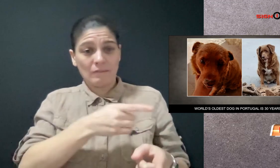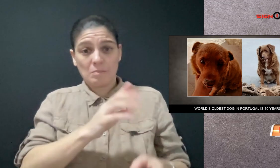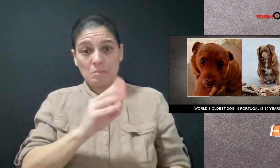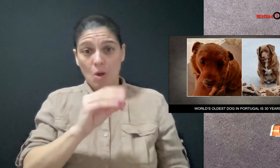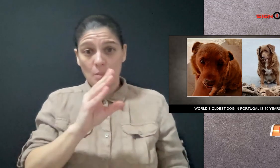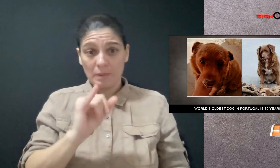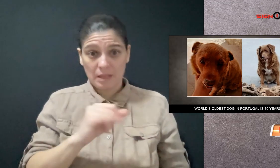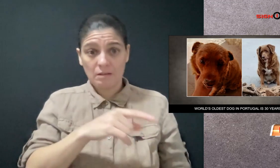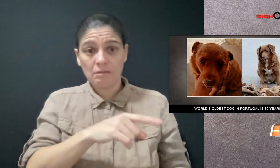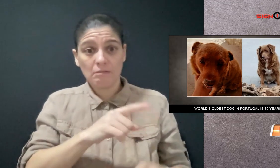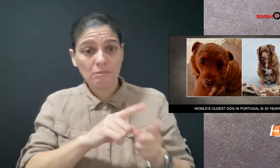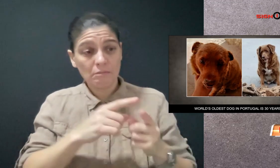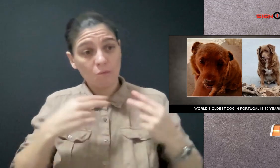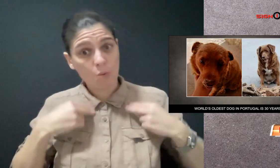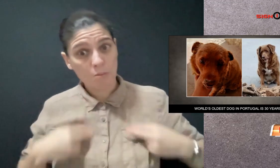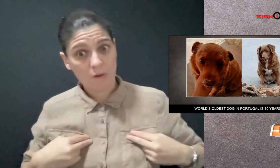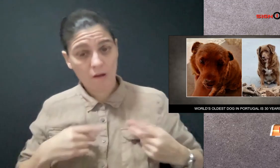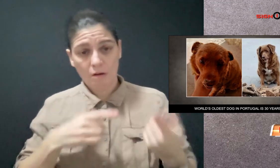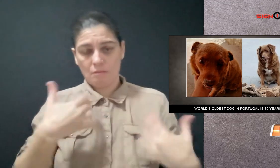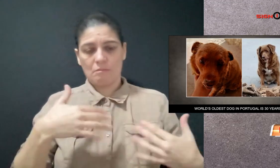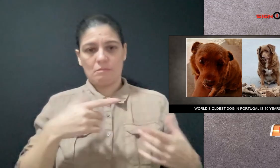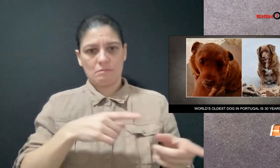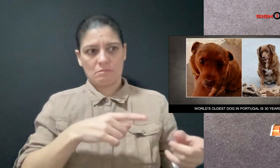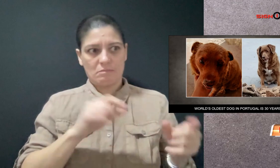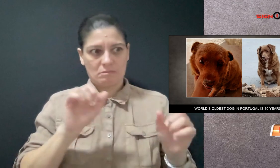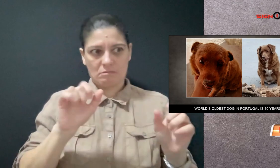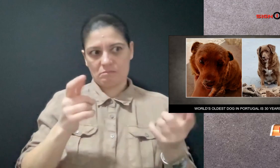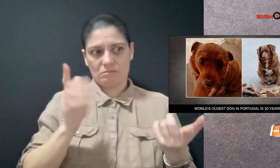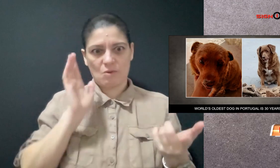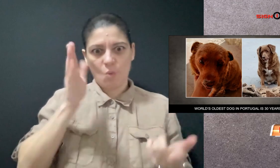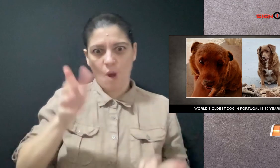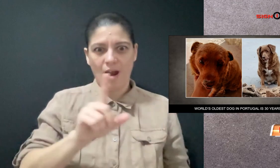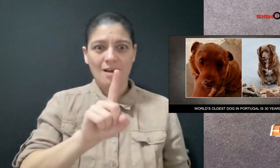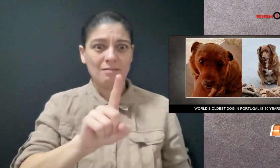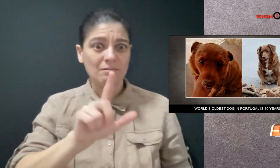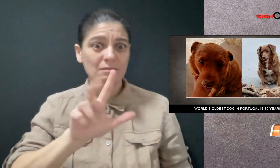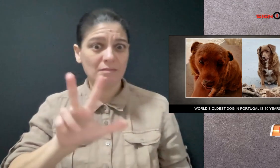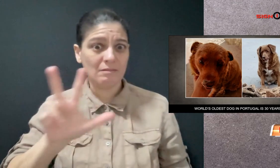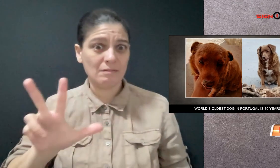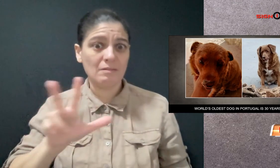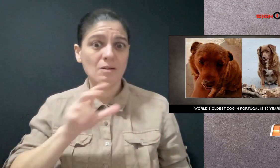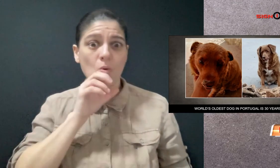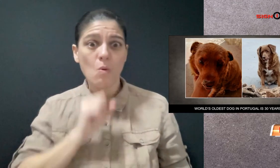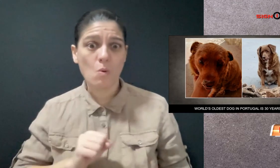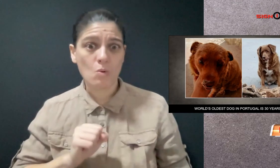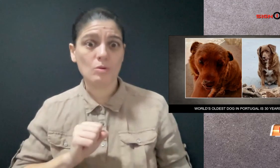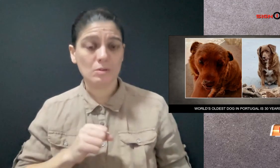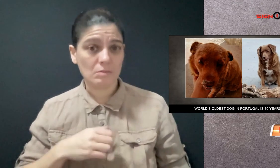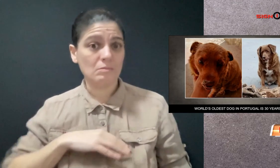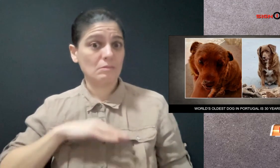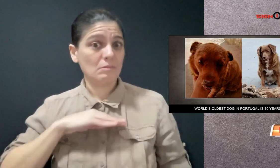If Bobby were human, he would be 133 years old. Wow.